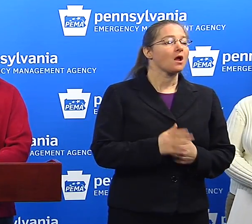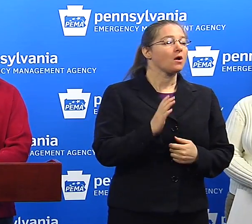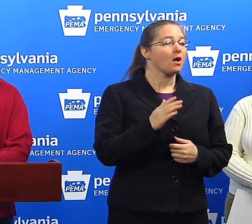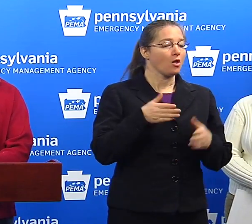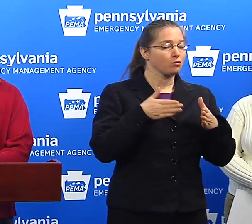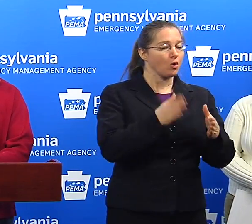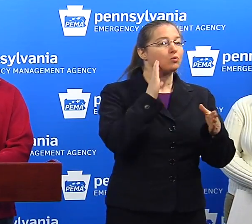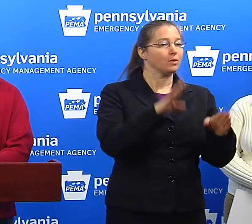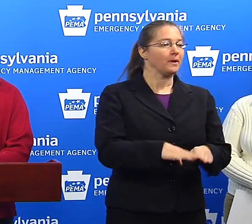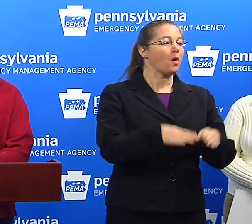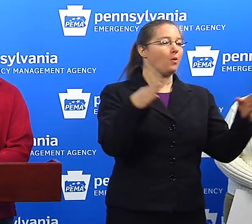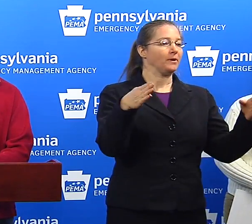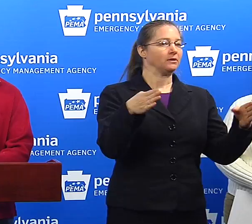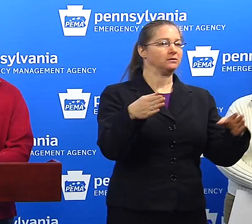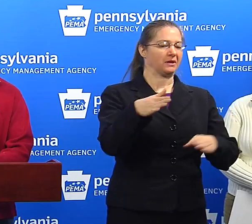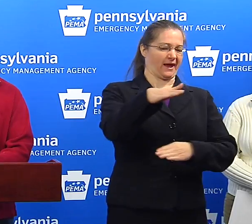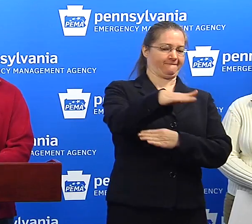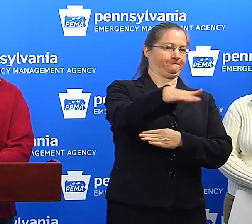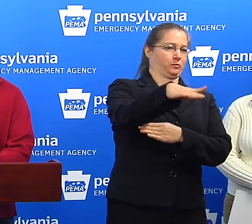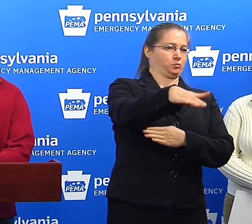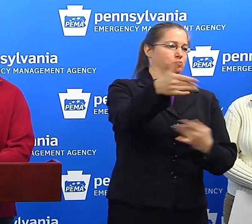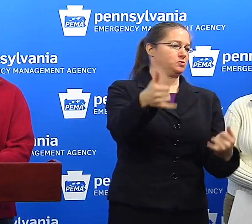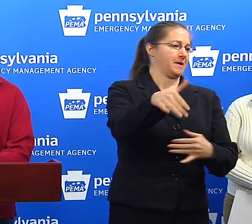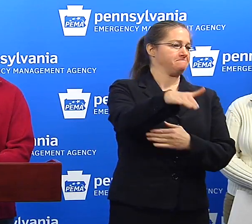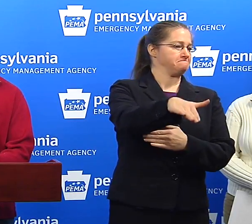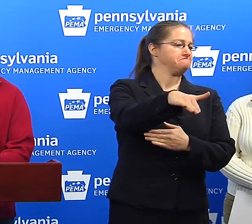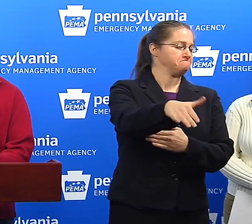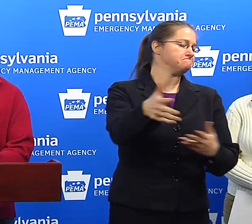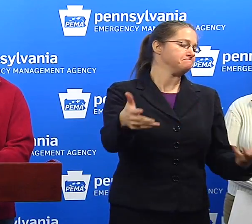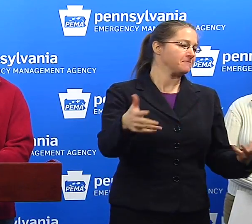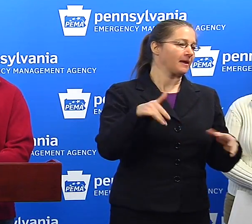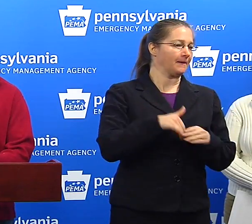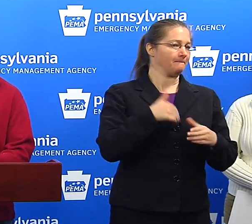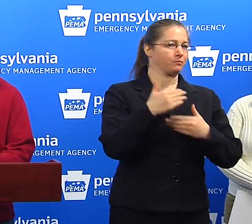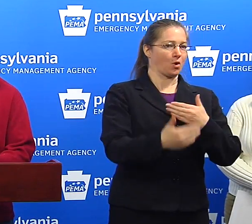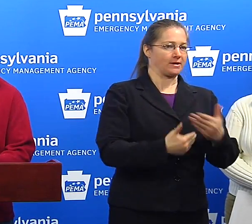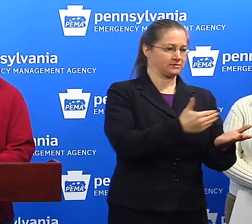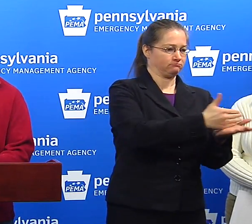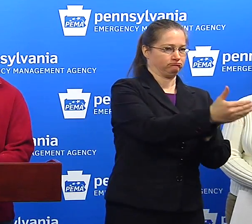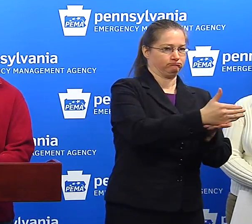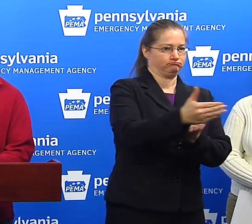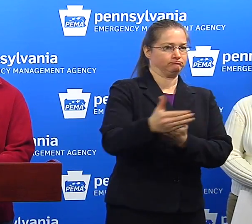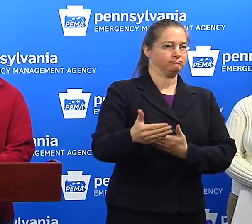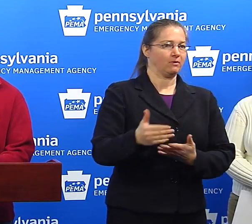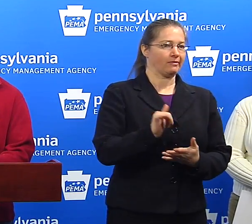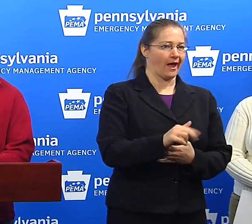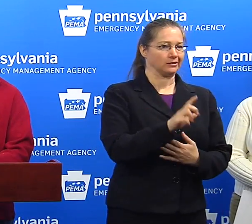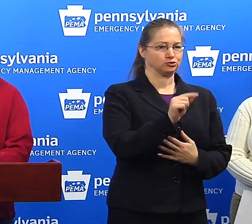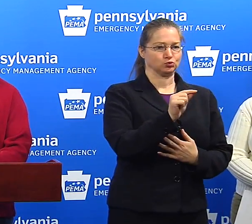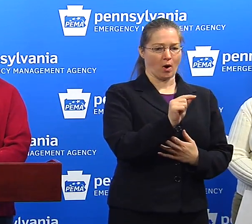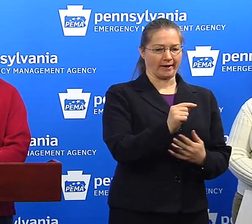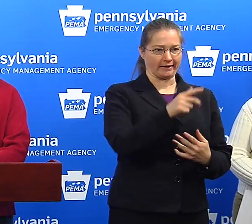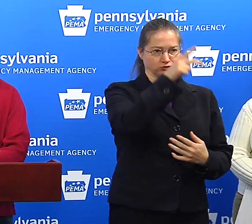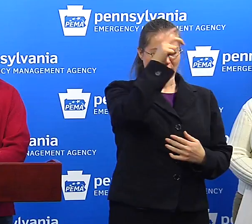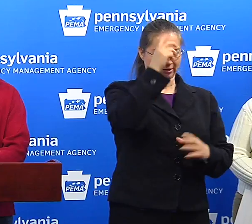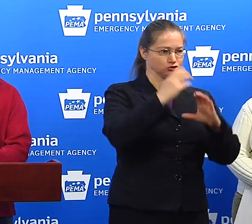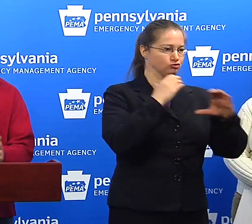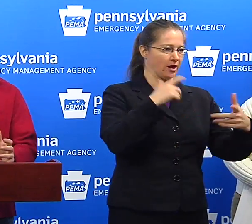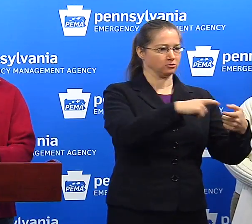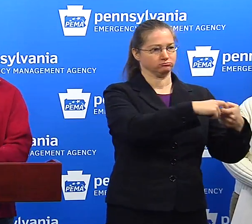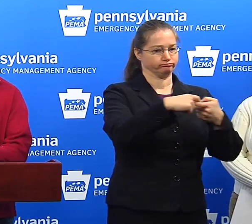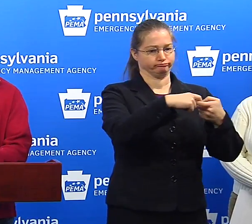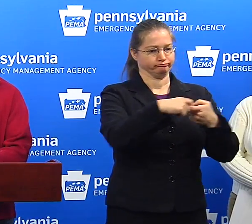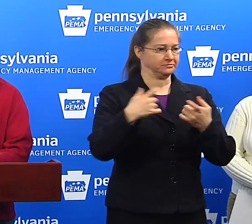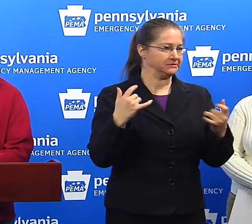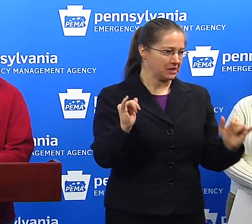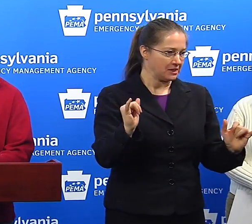open sometime by mid-afternoon. So we're in the process of clearing those remaining 20 vehicles. I know there's a lot